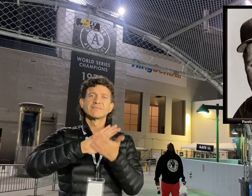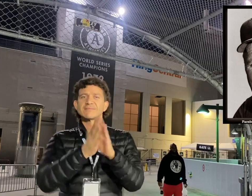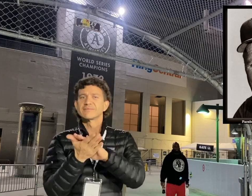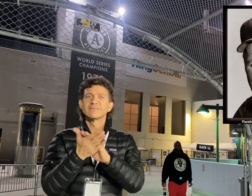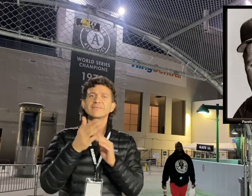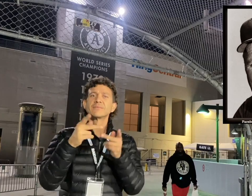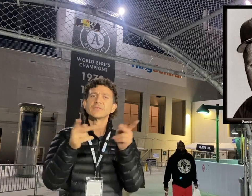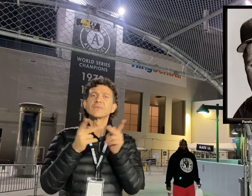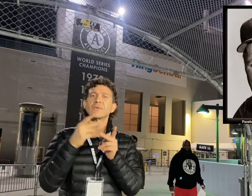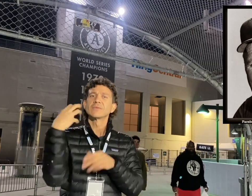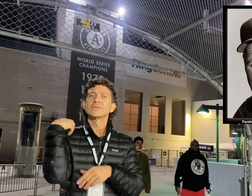Madden.